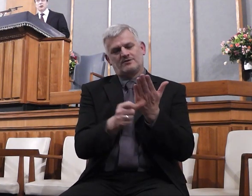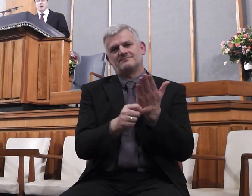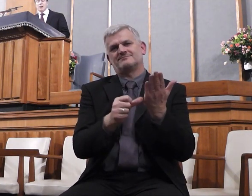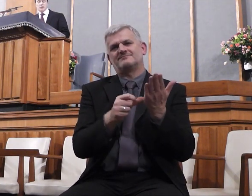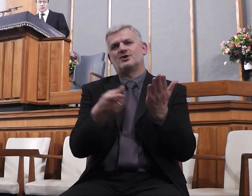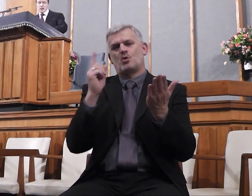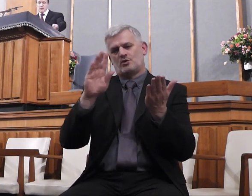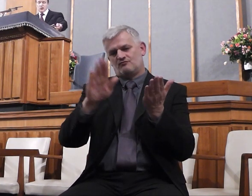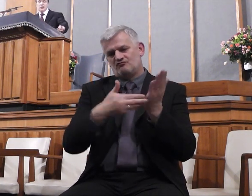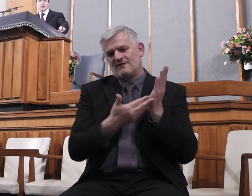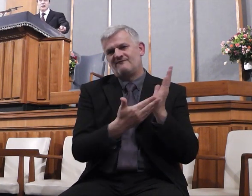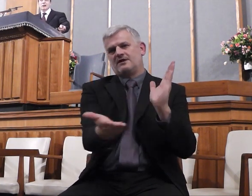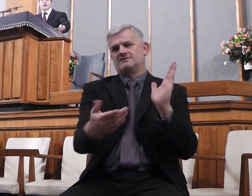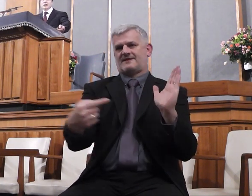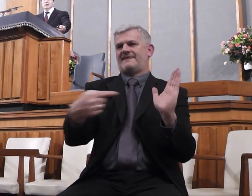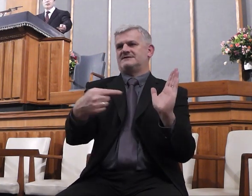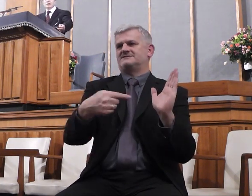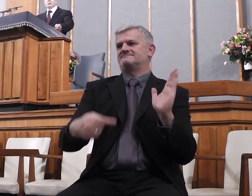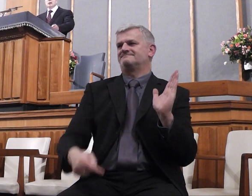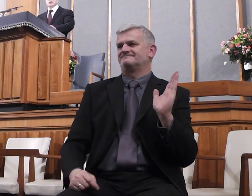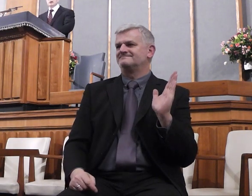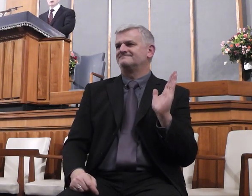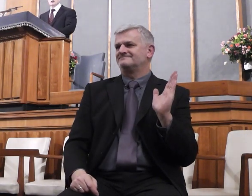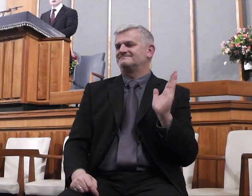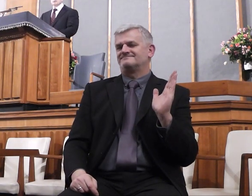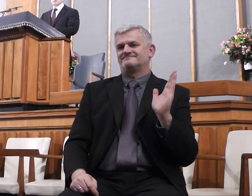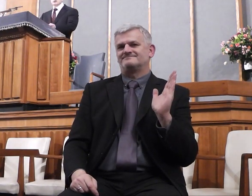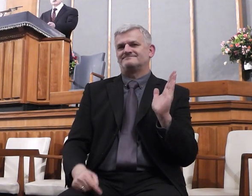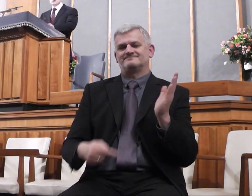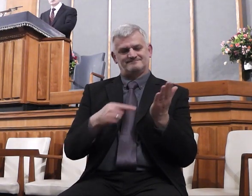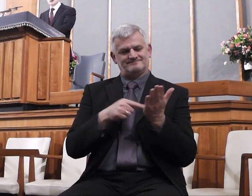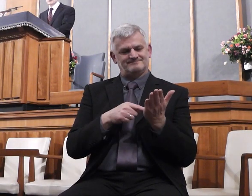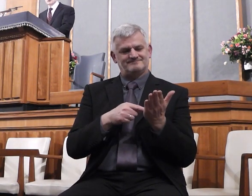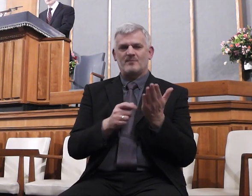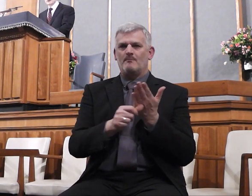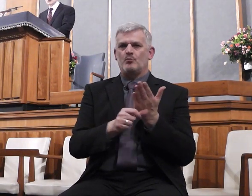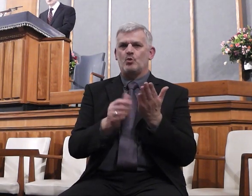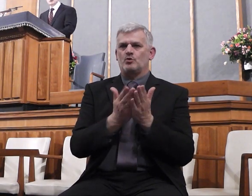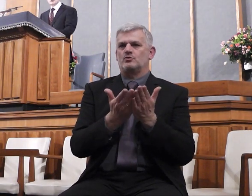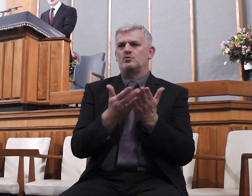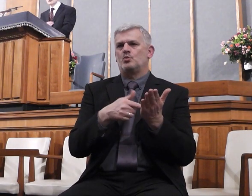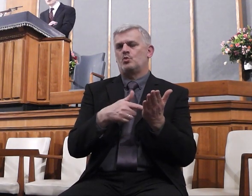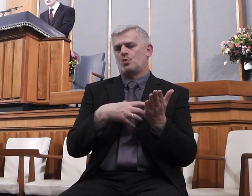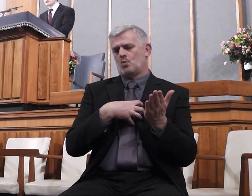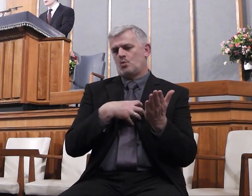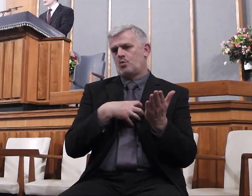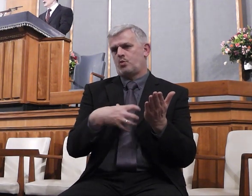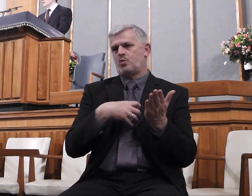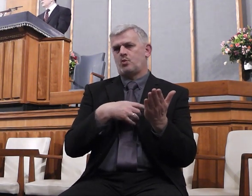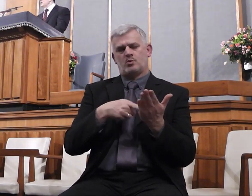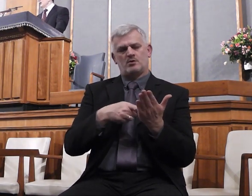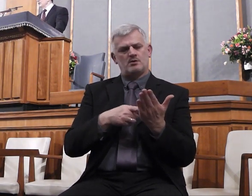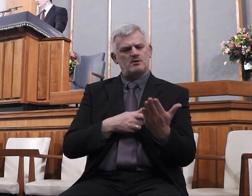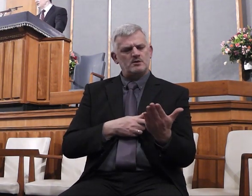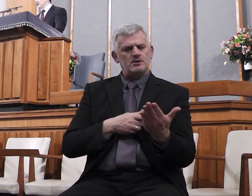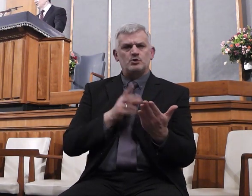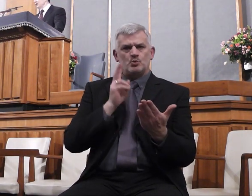and we have it here in this amazing book, the Bible, which is consistent from cover to cover,